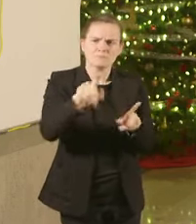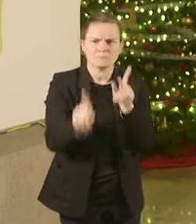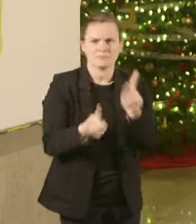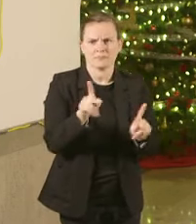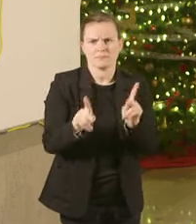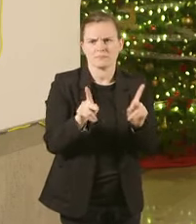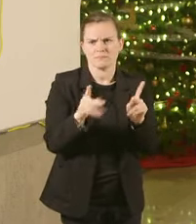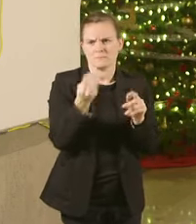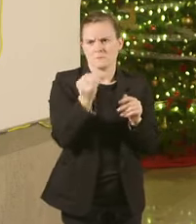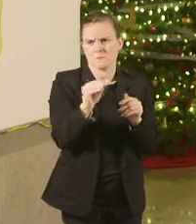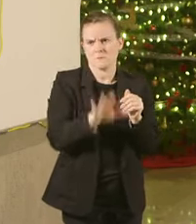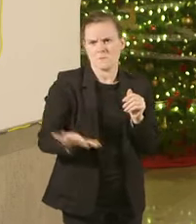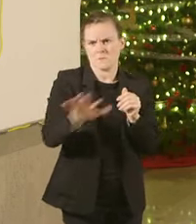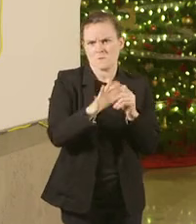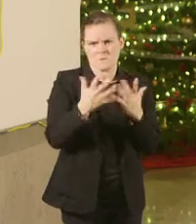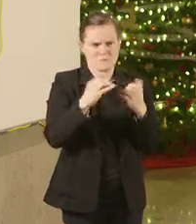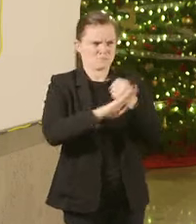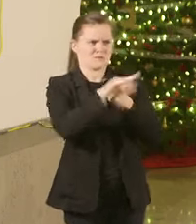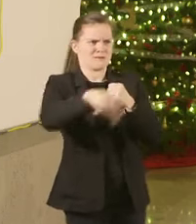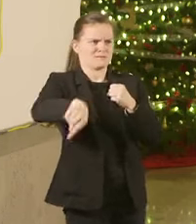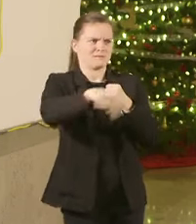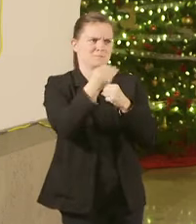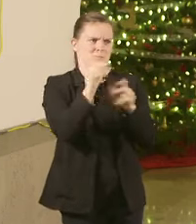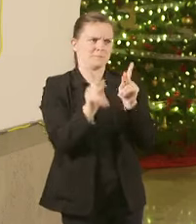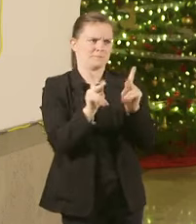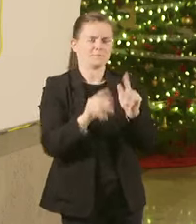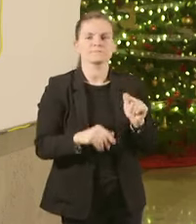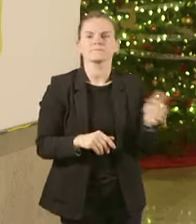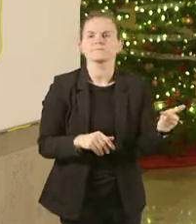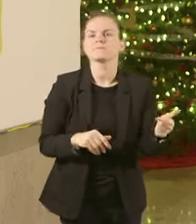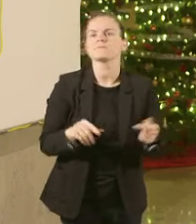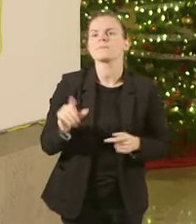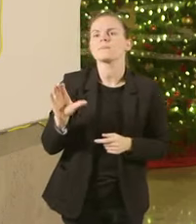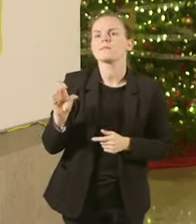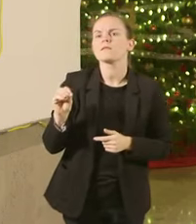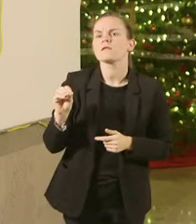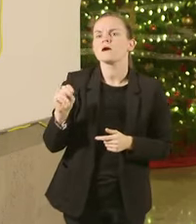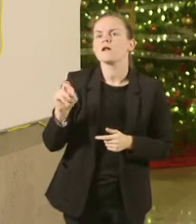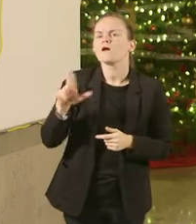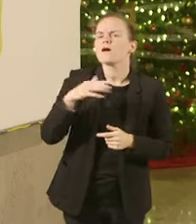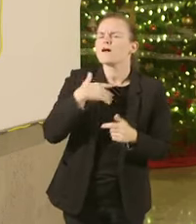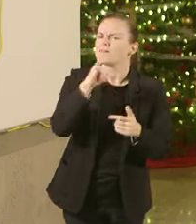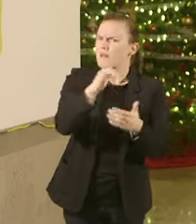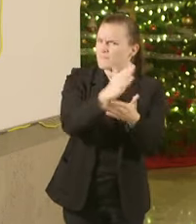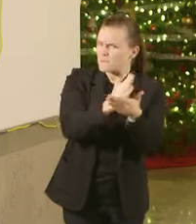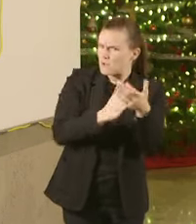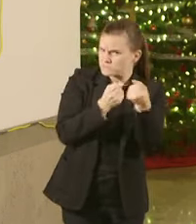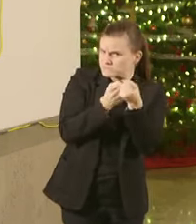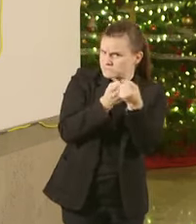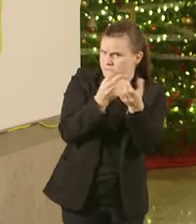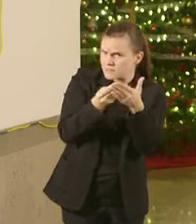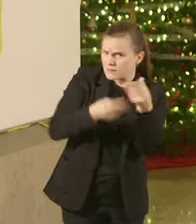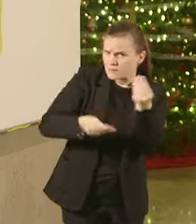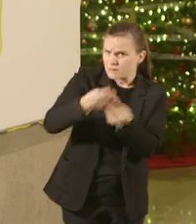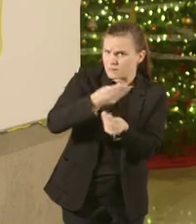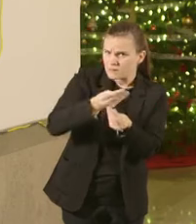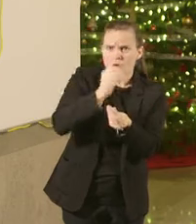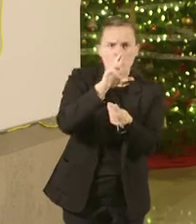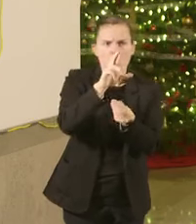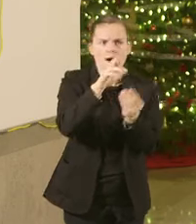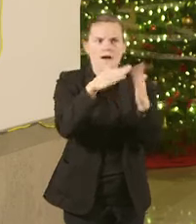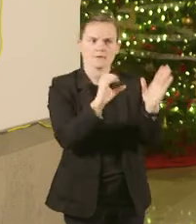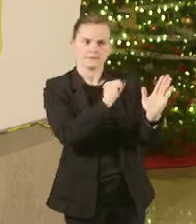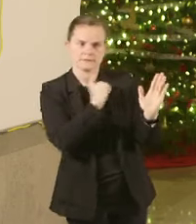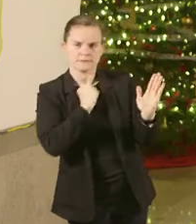do that And was this a part of the supplemental budget that was passed? Or did the House and the Senate need to discuss this part?